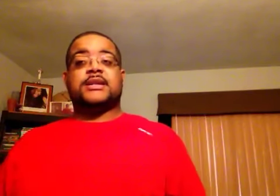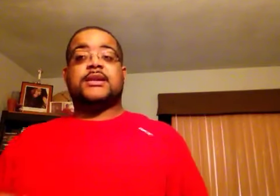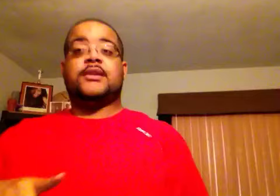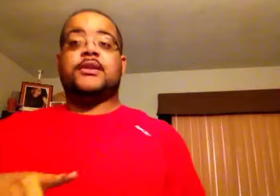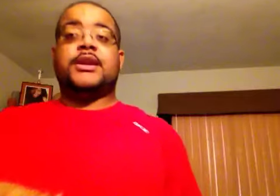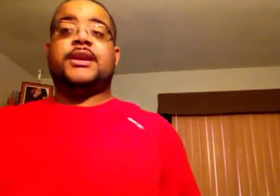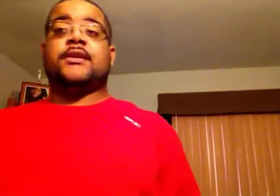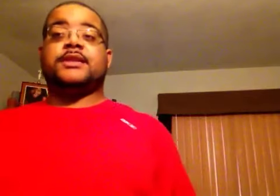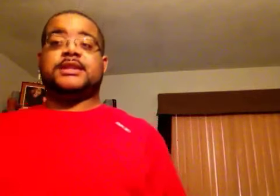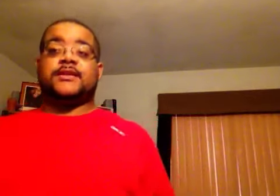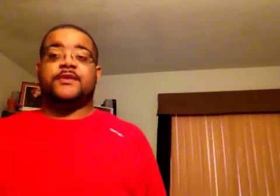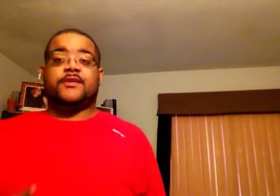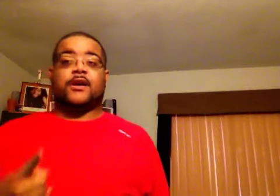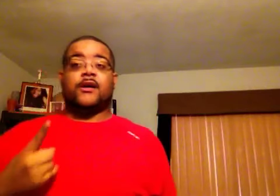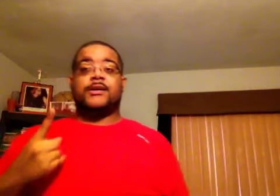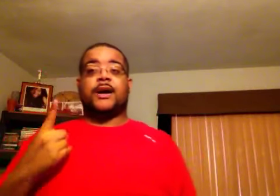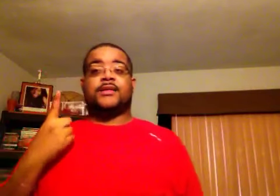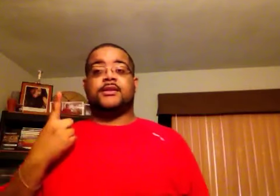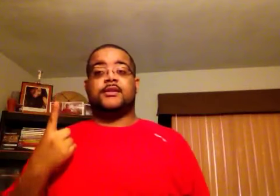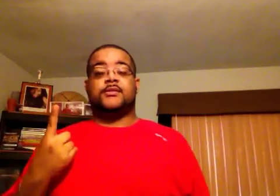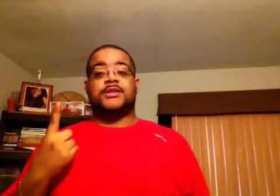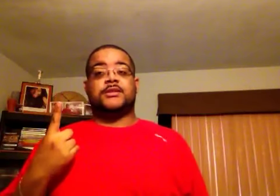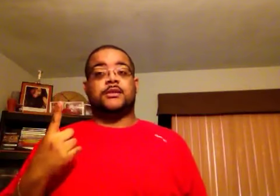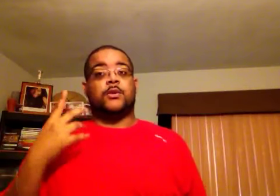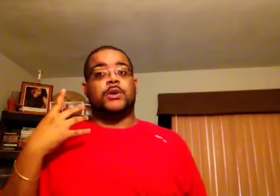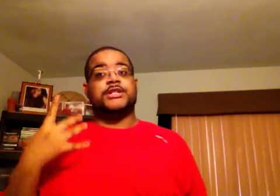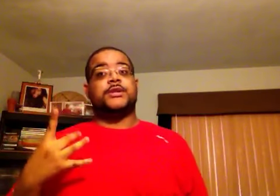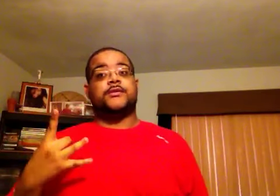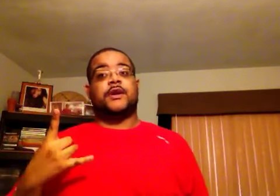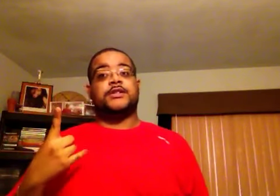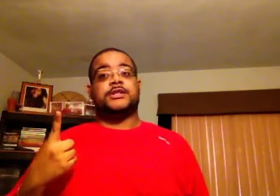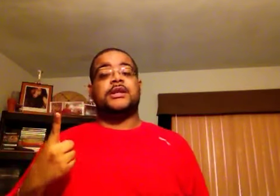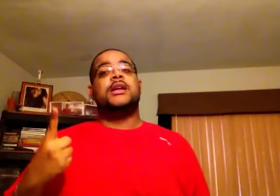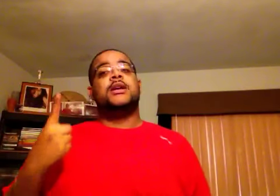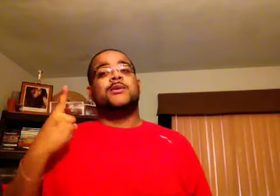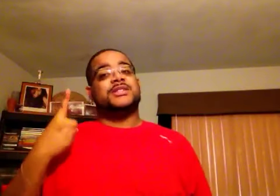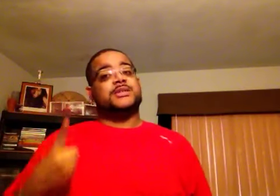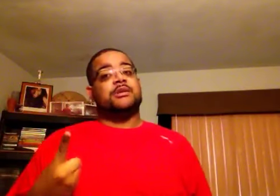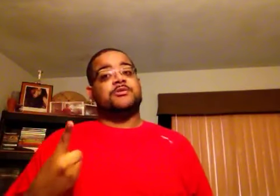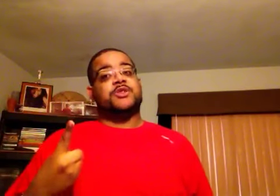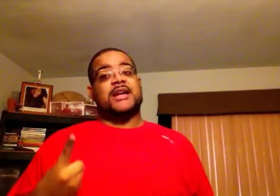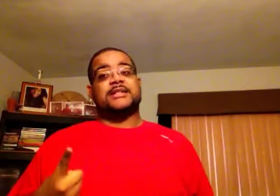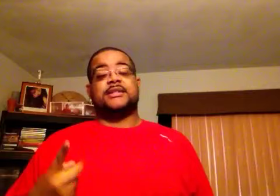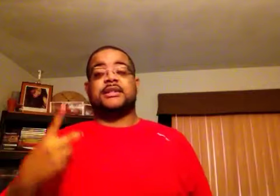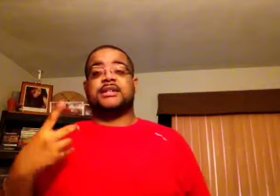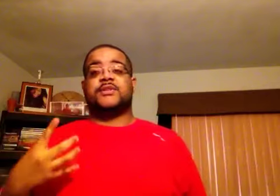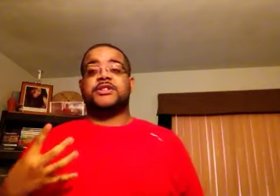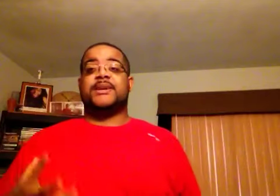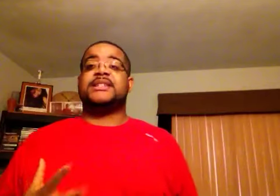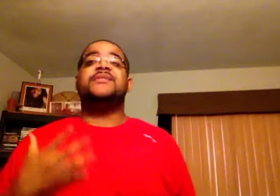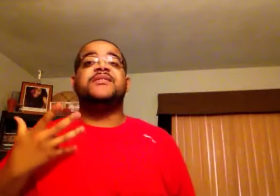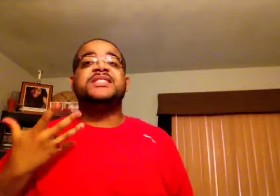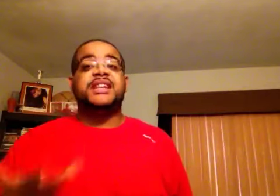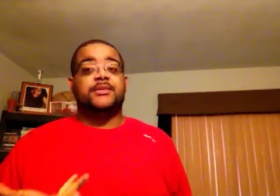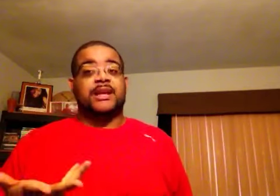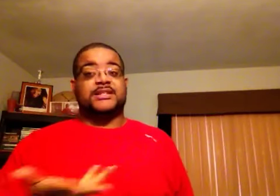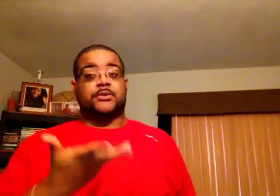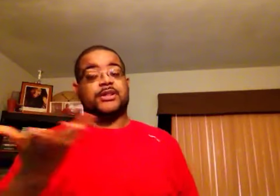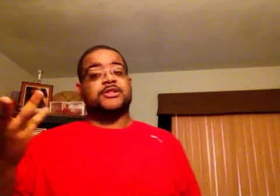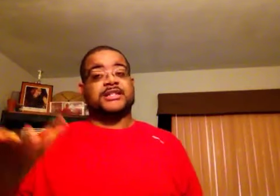are going to hear. If you've already got the original version, which is 12 tracks and the deluxe version makes it 15, makes three other tracks